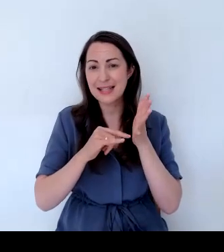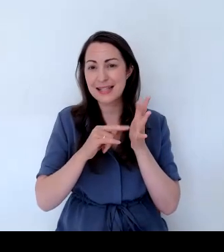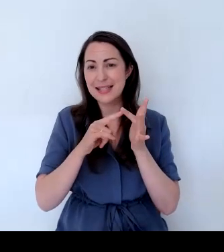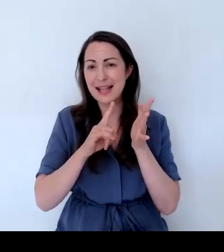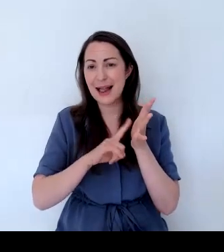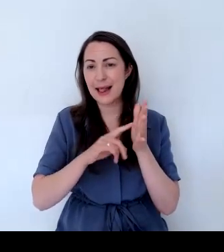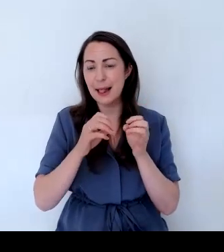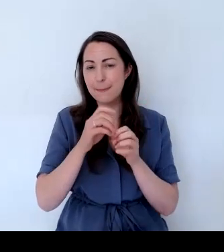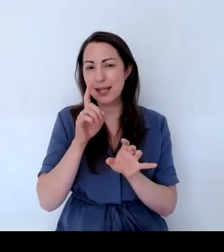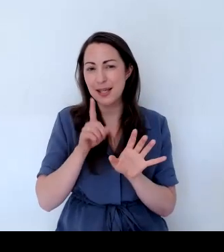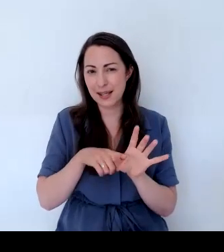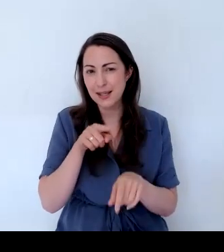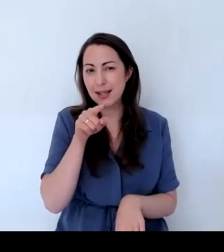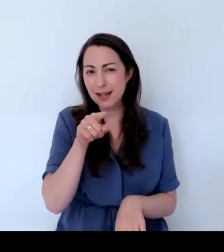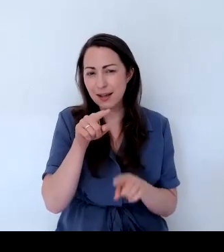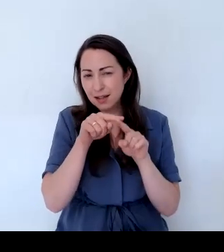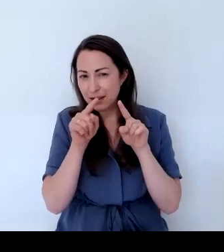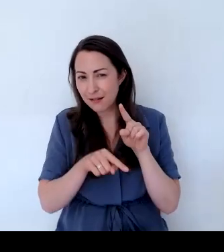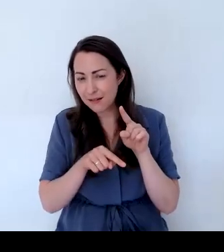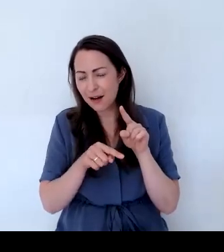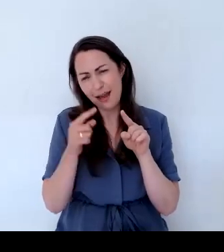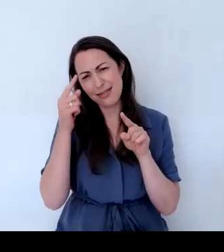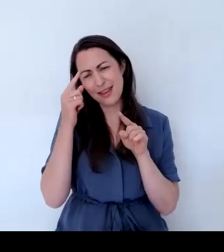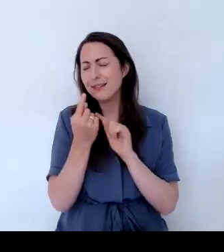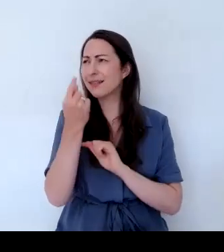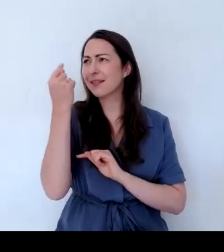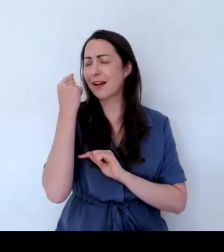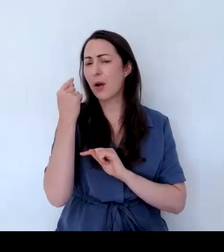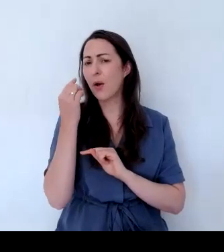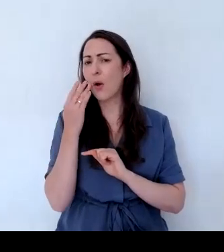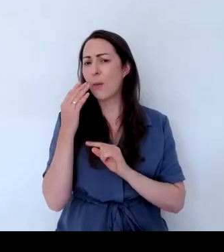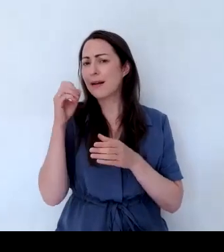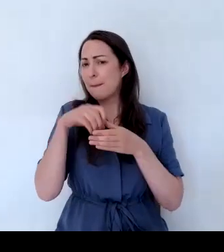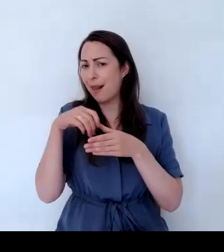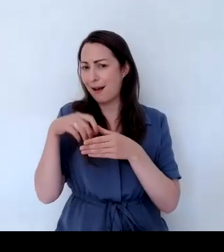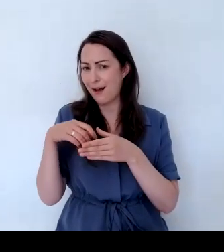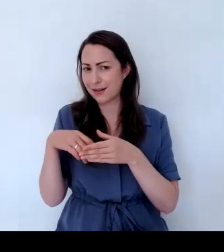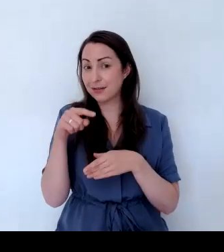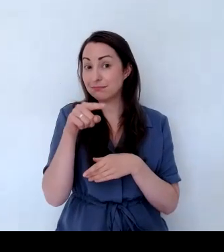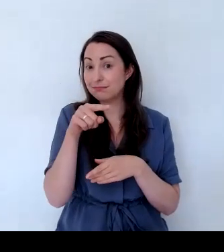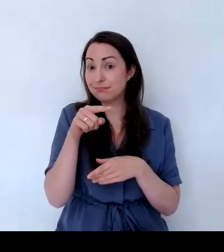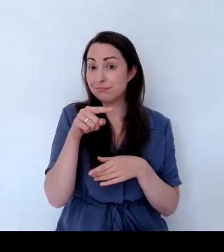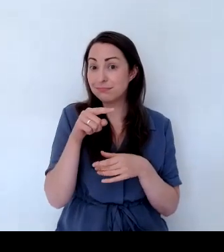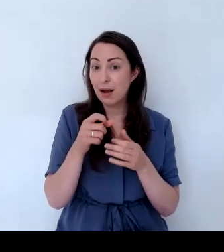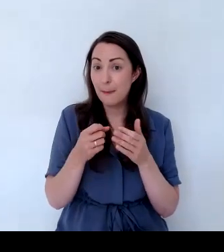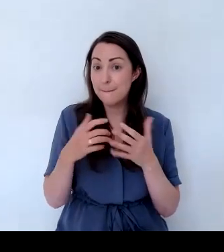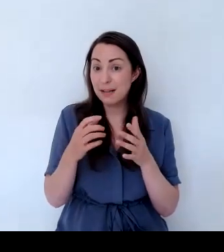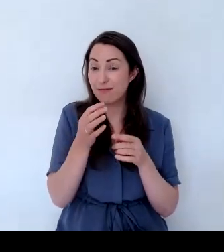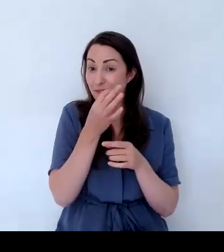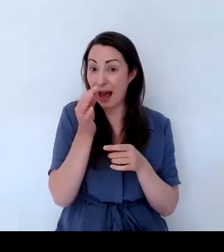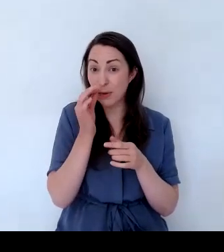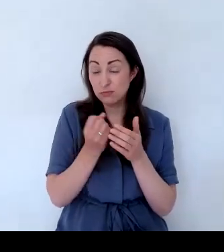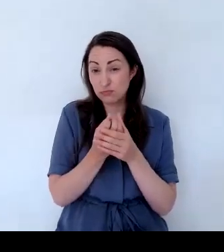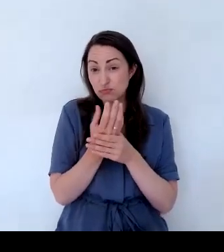planted this up, I think the astilbe was flowering. Tied away in the winter. the foliage has come back again now.